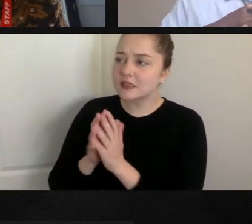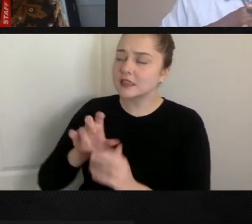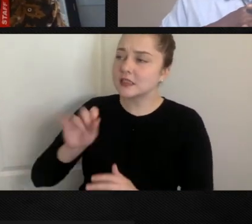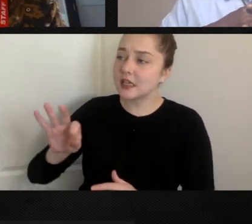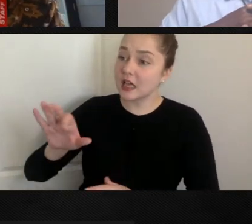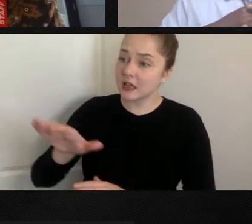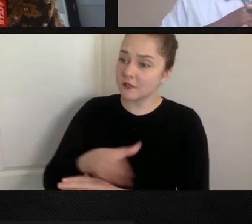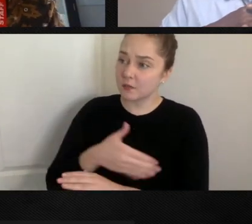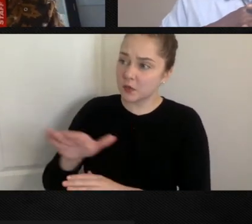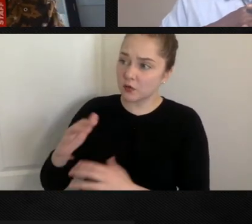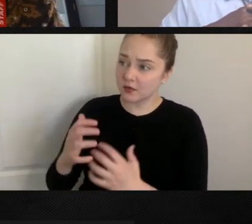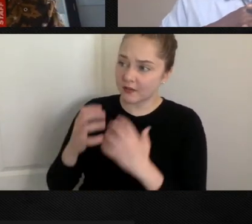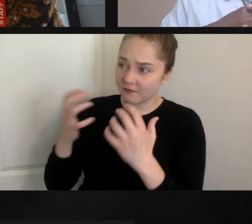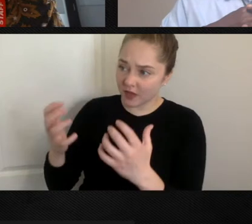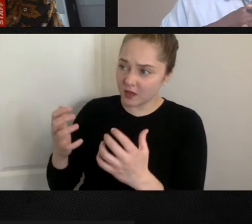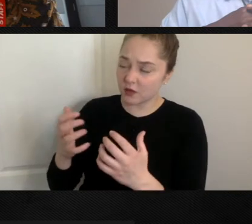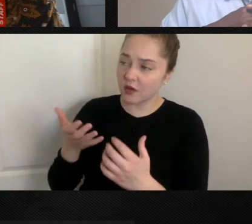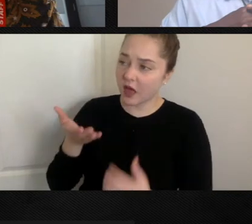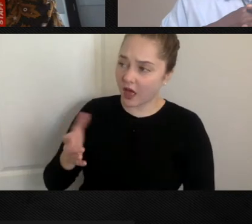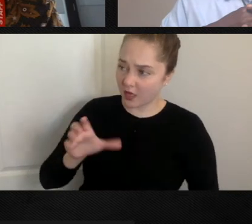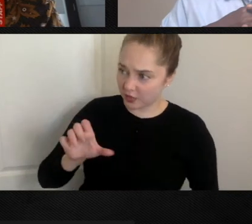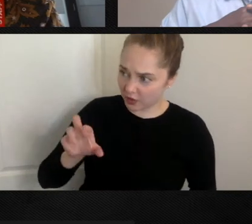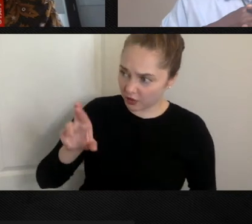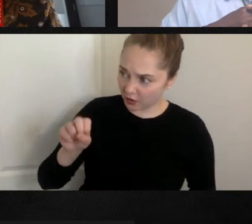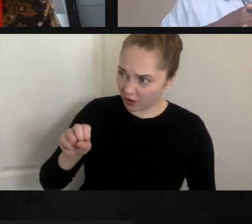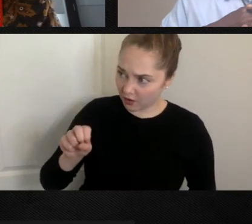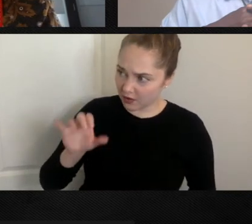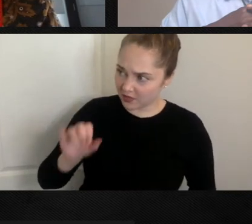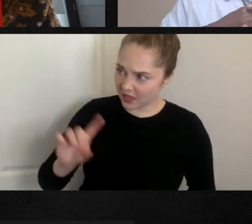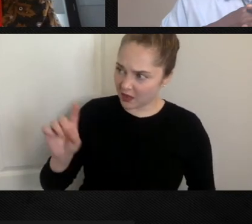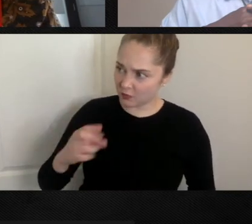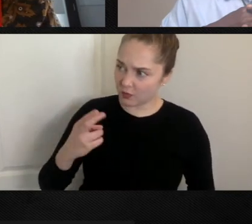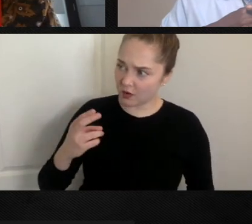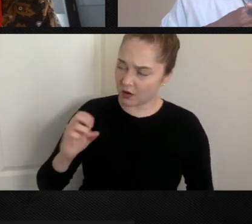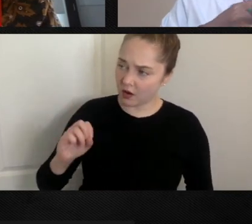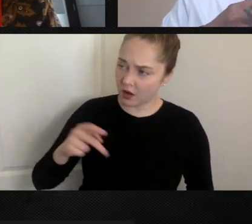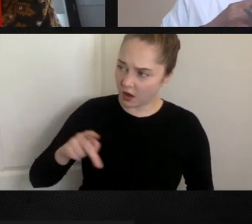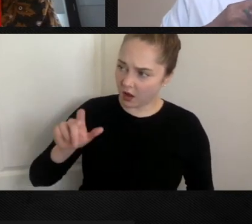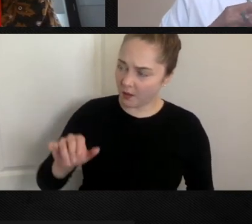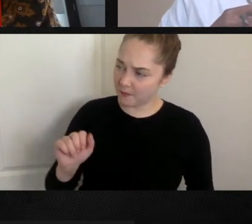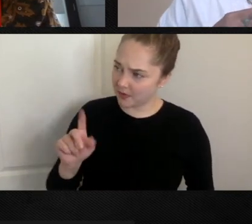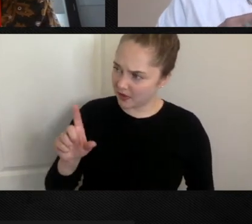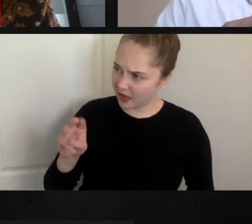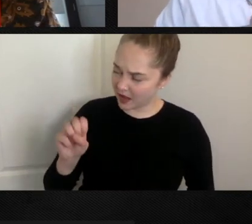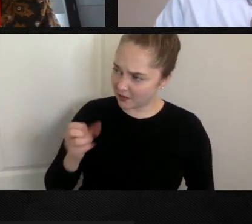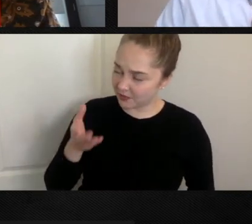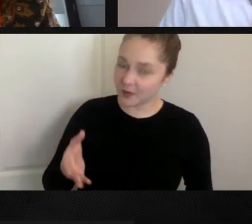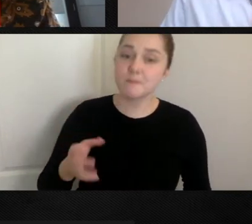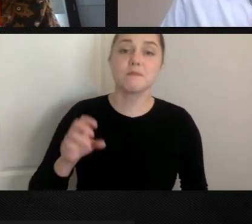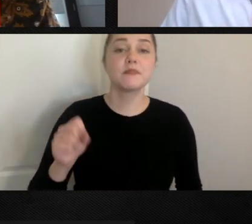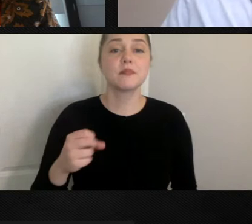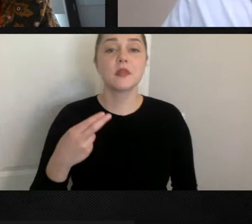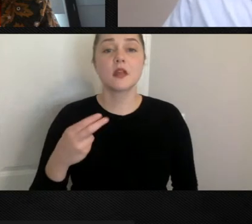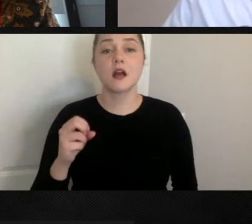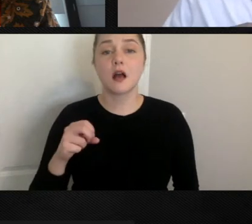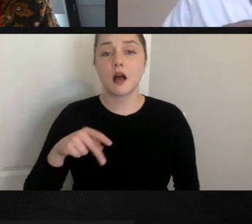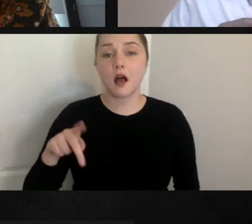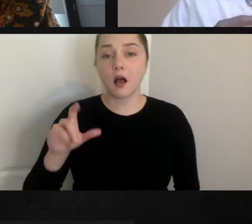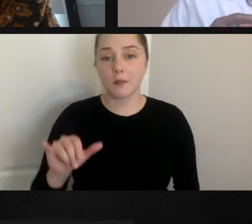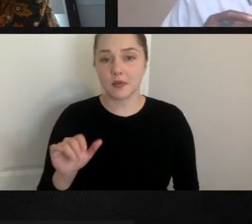venue was at the Cars mainly and if that's where Hoppy Adams was based? Yes. Hoppy Adams did in the